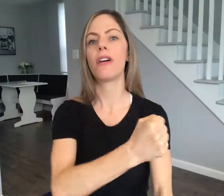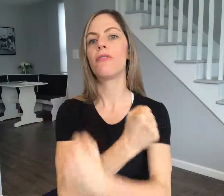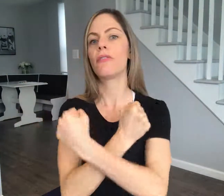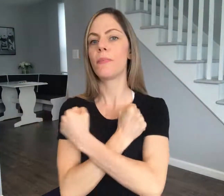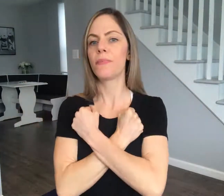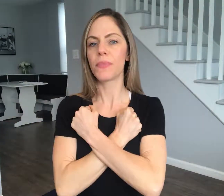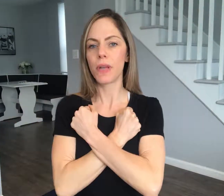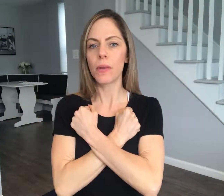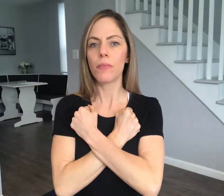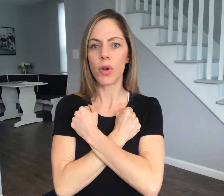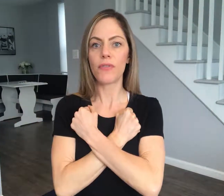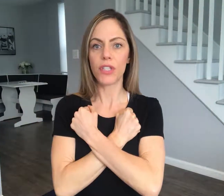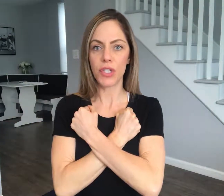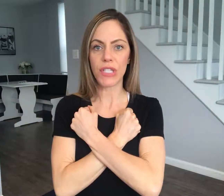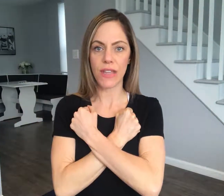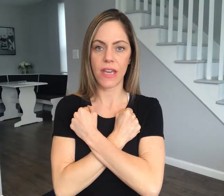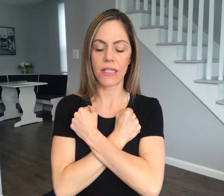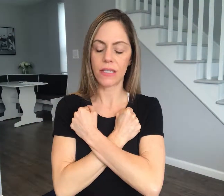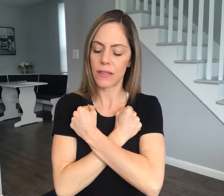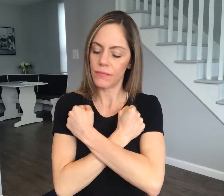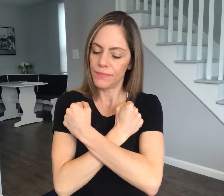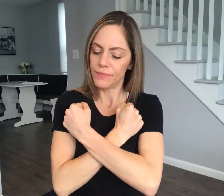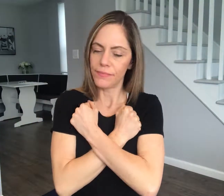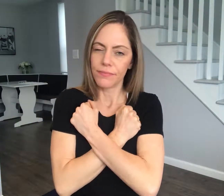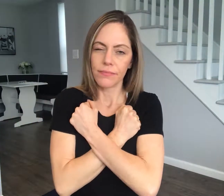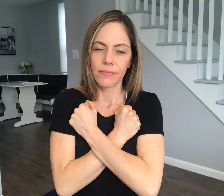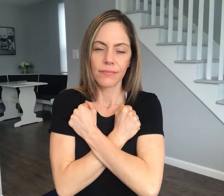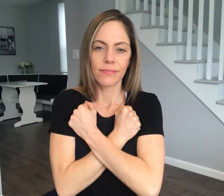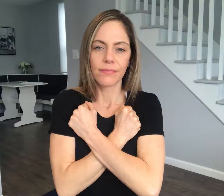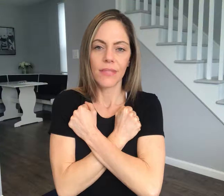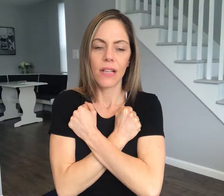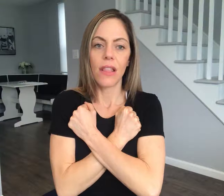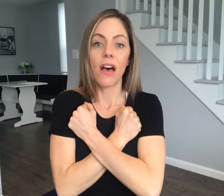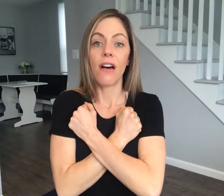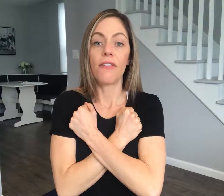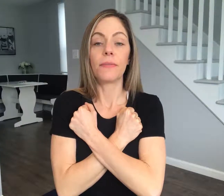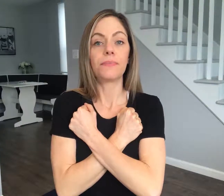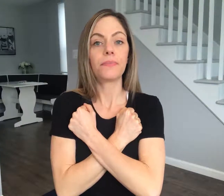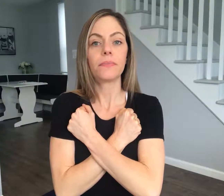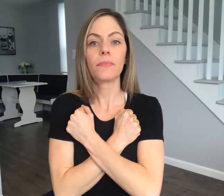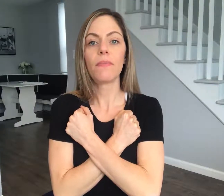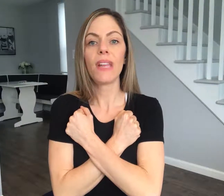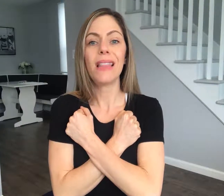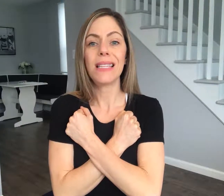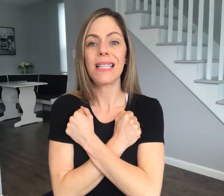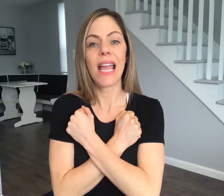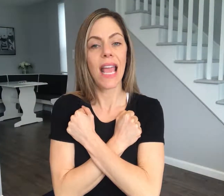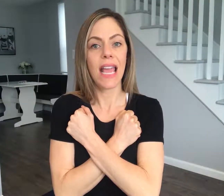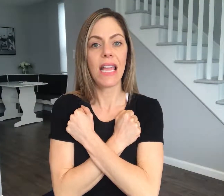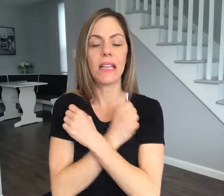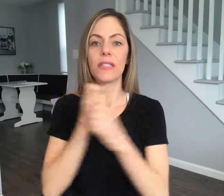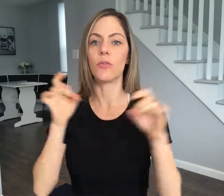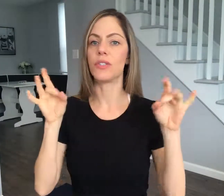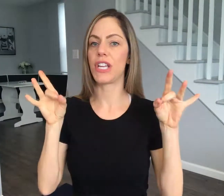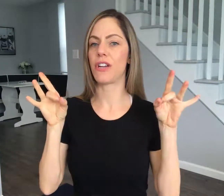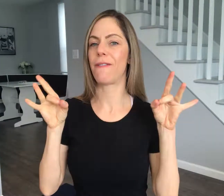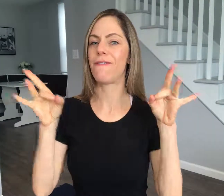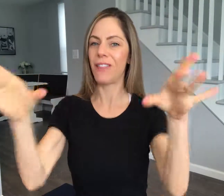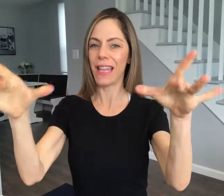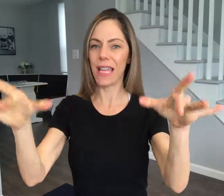but often you'll see this love and then to hate it's almost like you're flicking